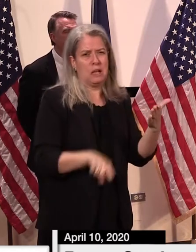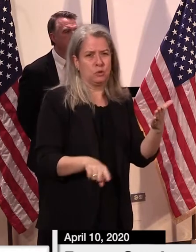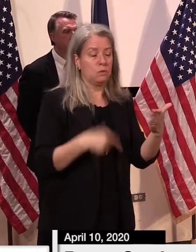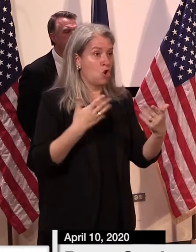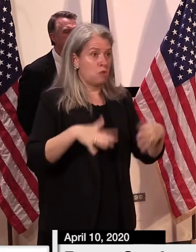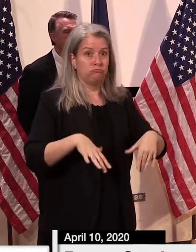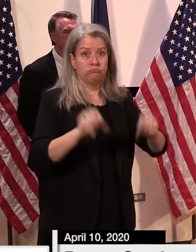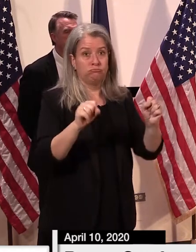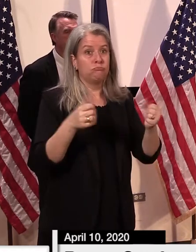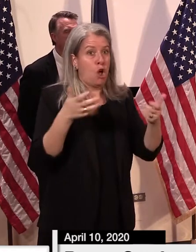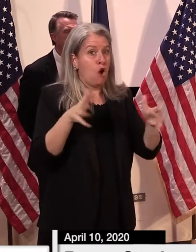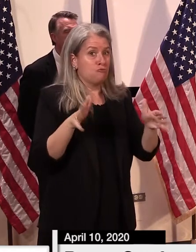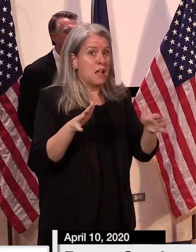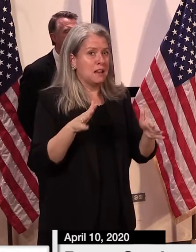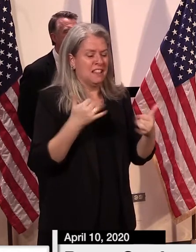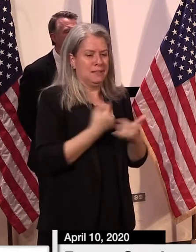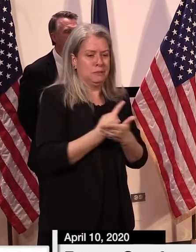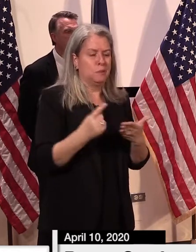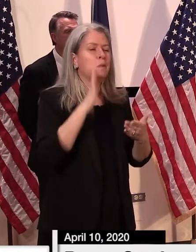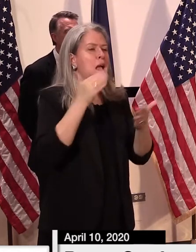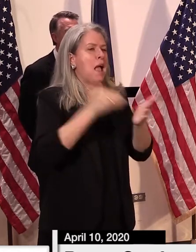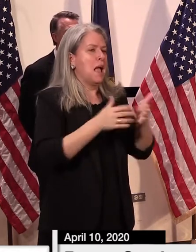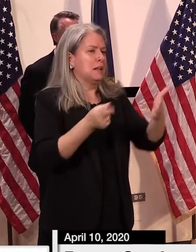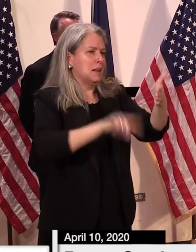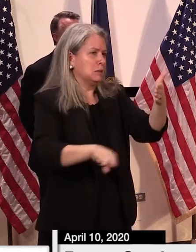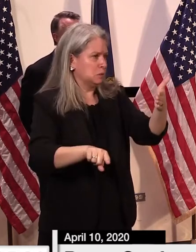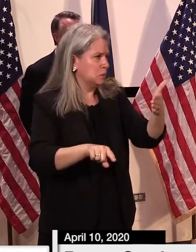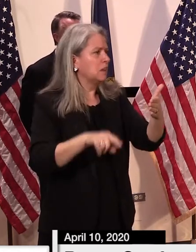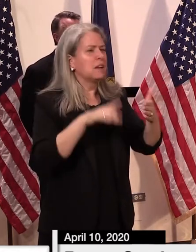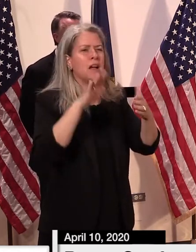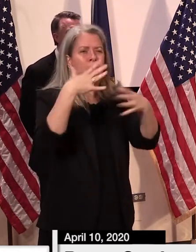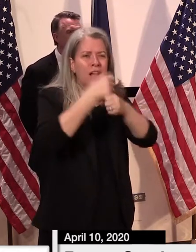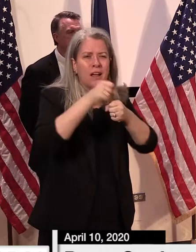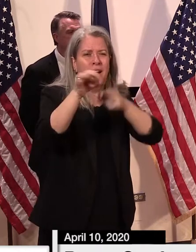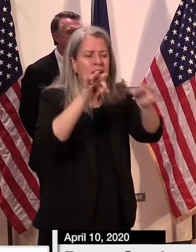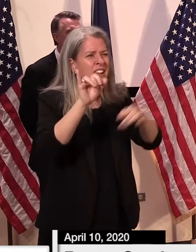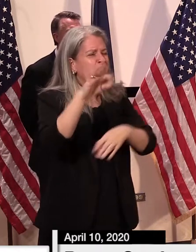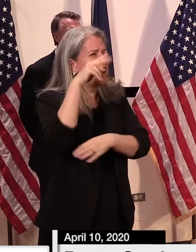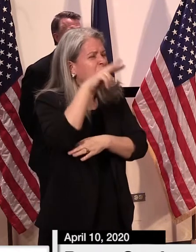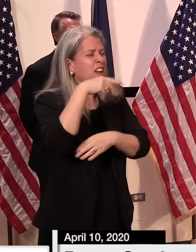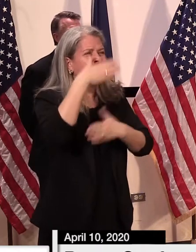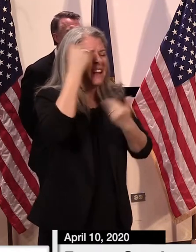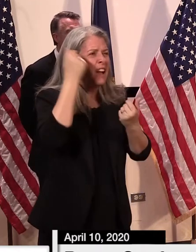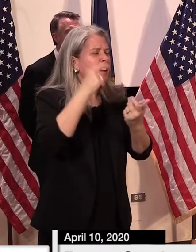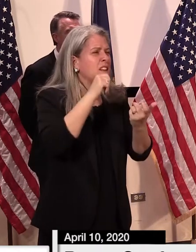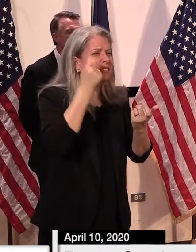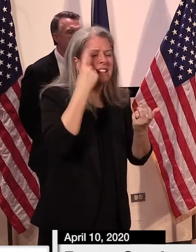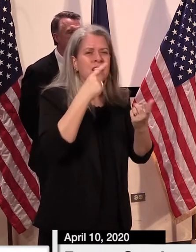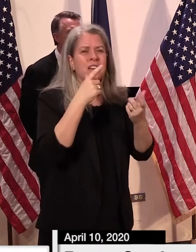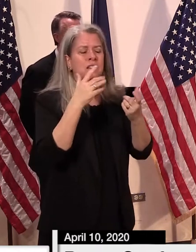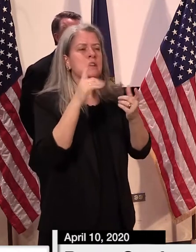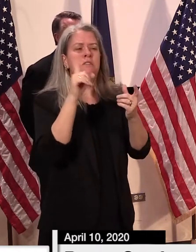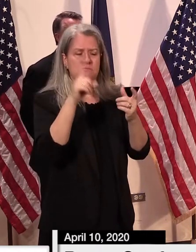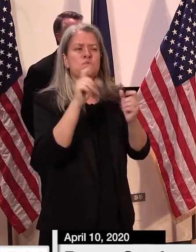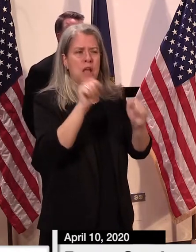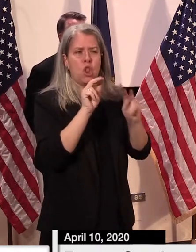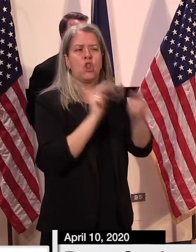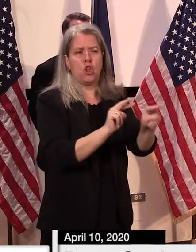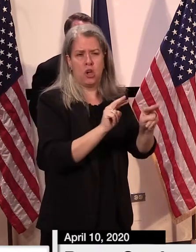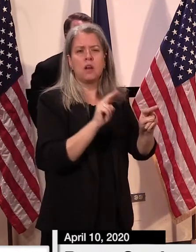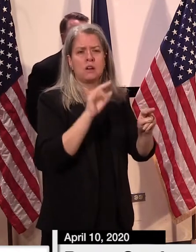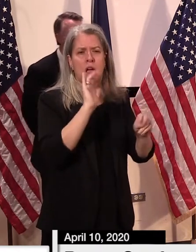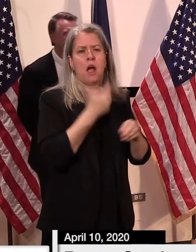already held a series for this week. And all of that information is found at the labor.vermont.gov website.